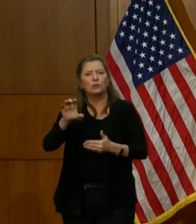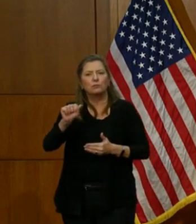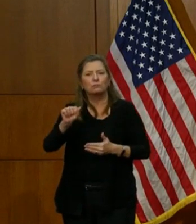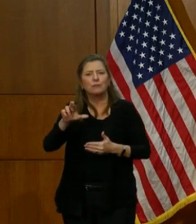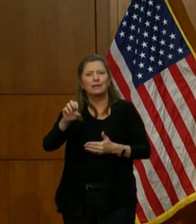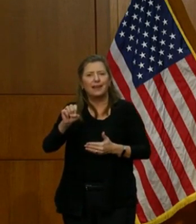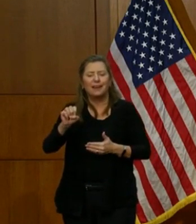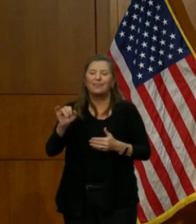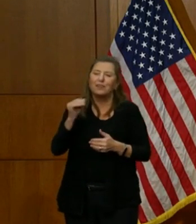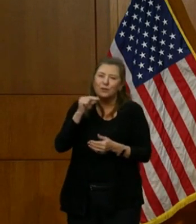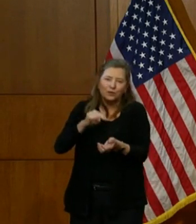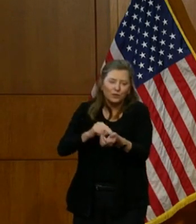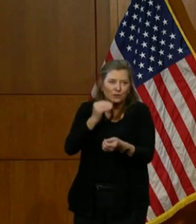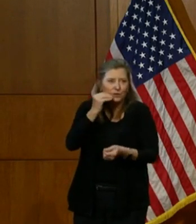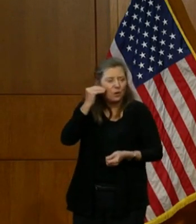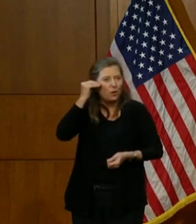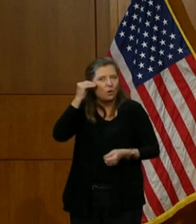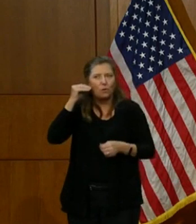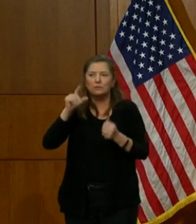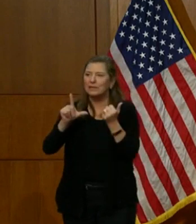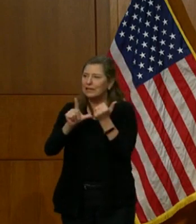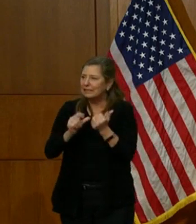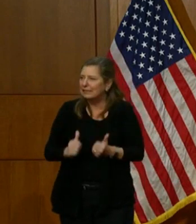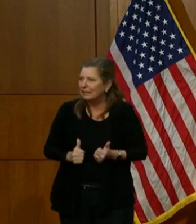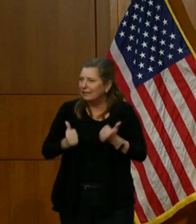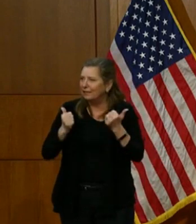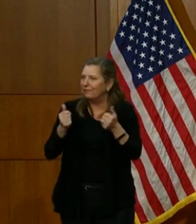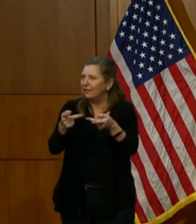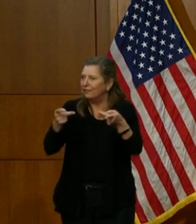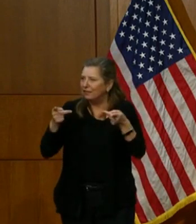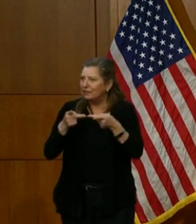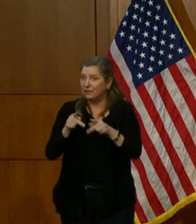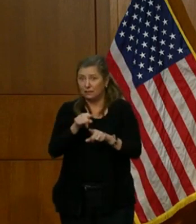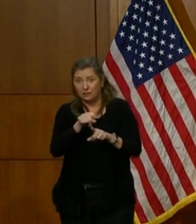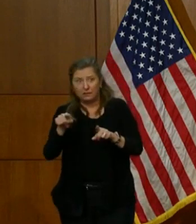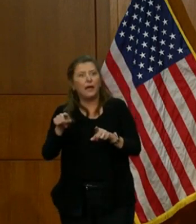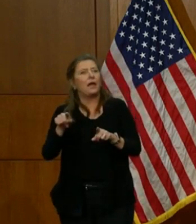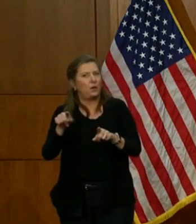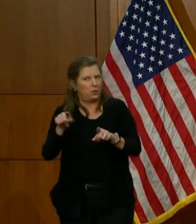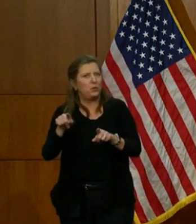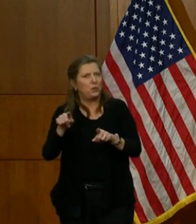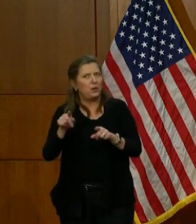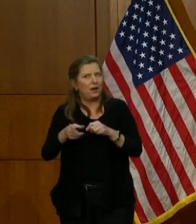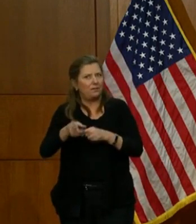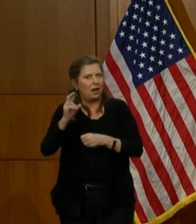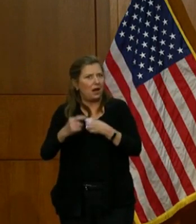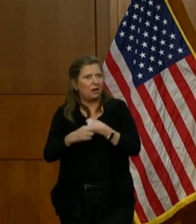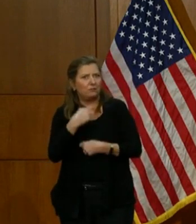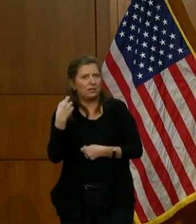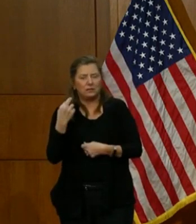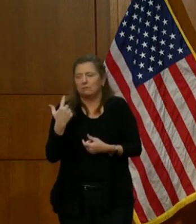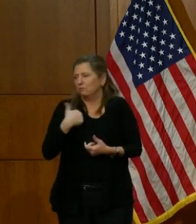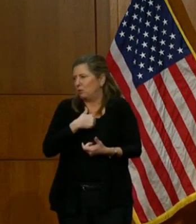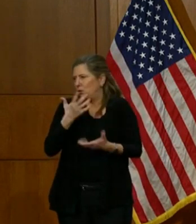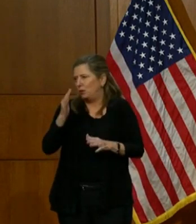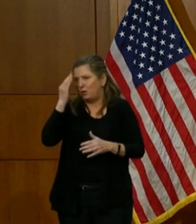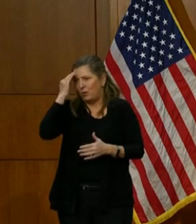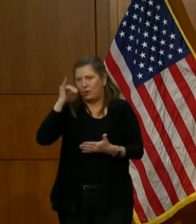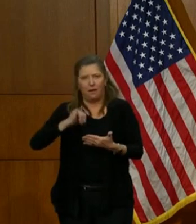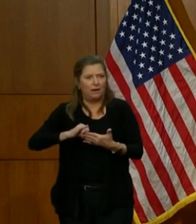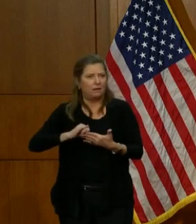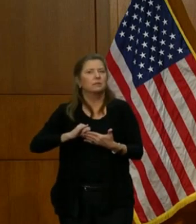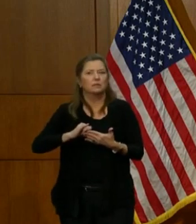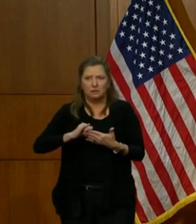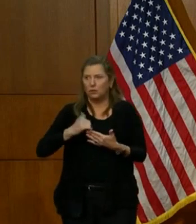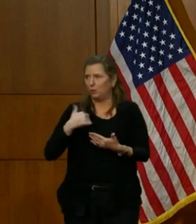places like nursing homes and assisted living. They're at risk for reasons that we all know, and